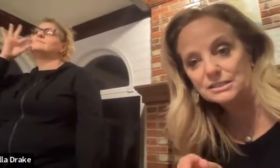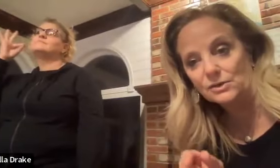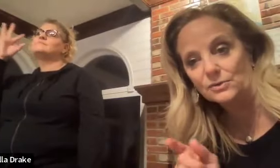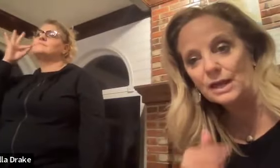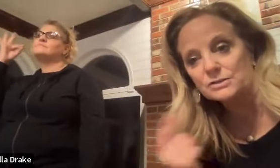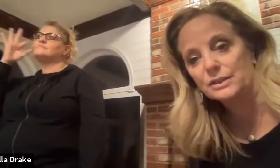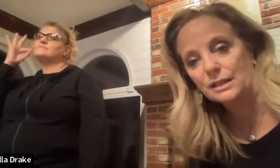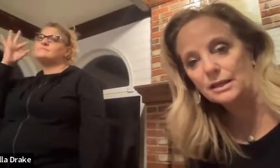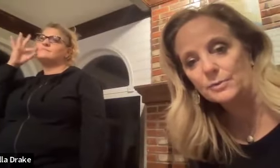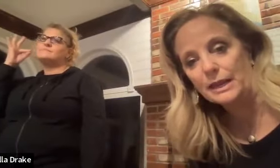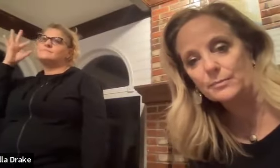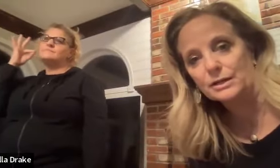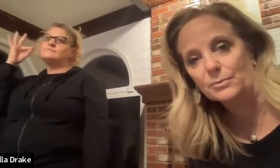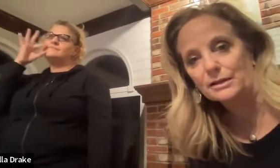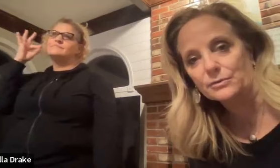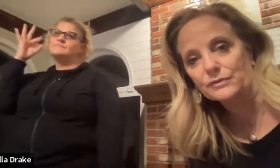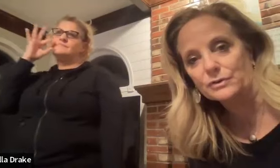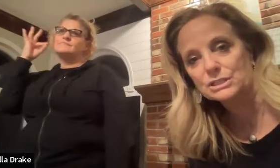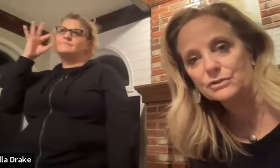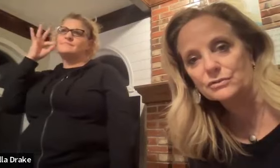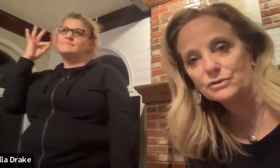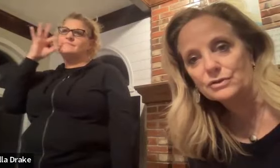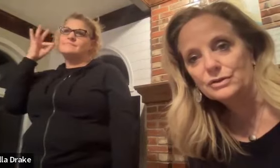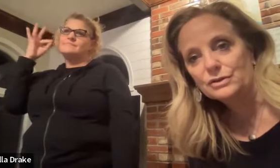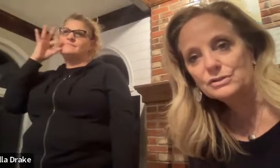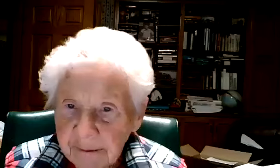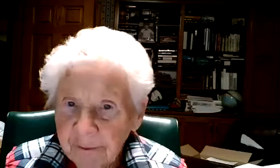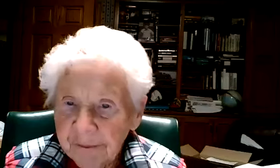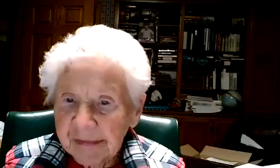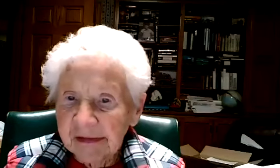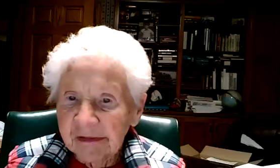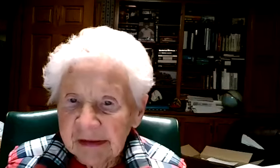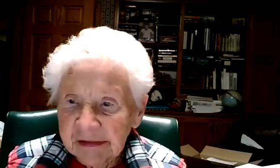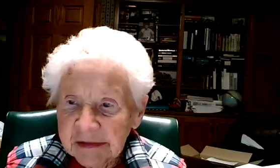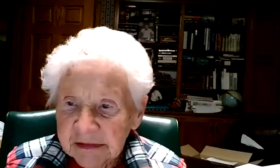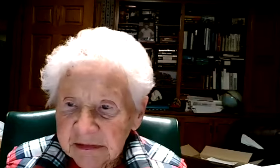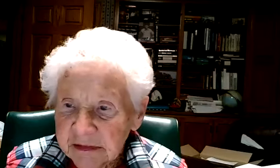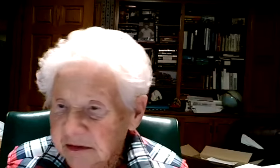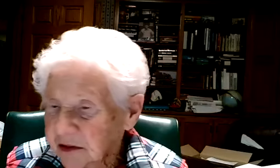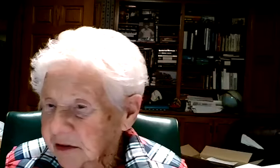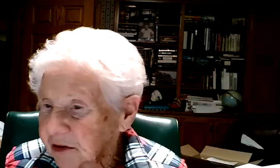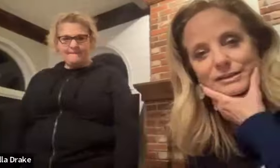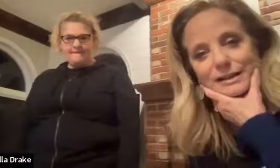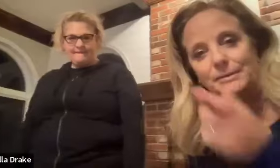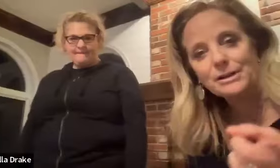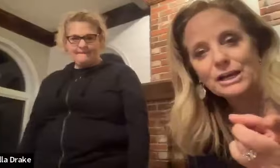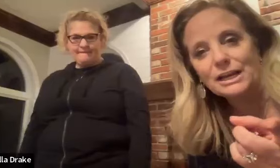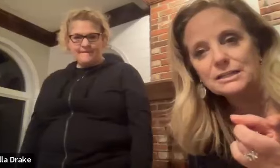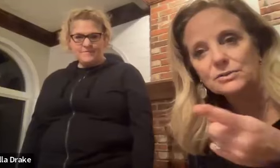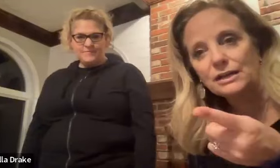so actually that'll help cameron go back and review it too okay and i think all of you for the most part i mean maryann i don't